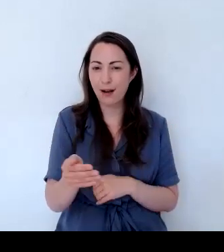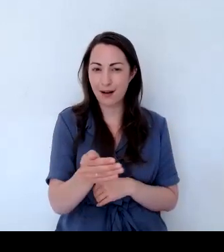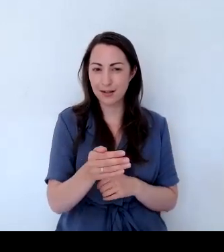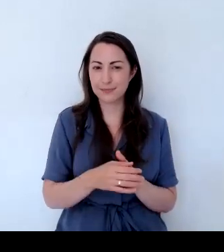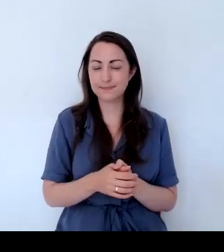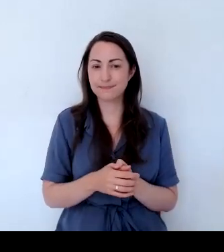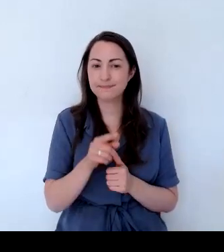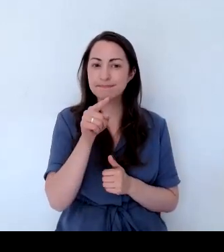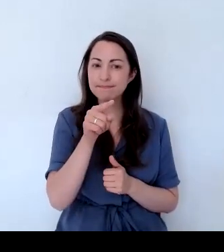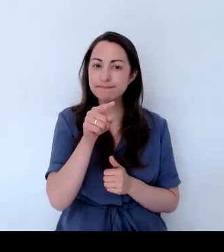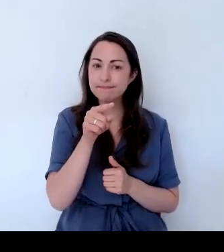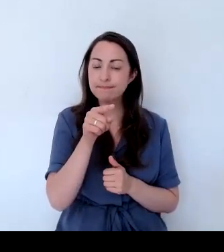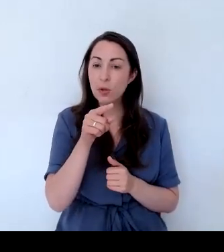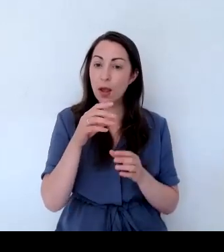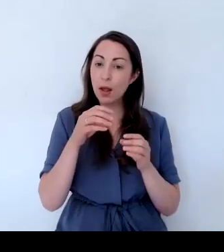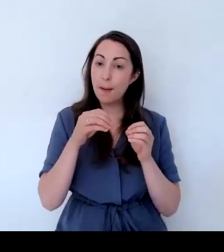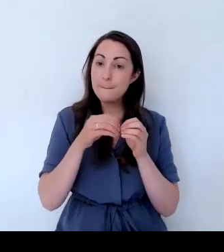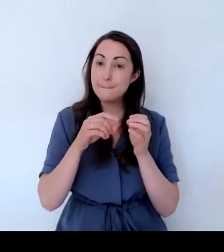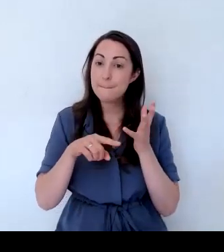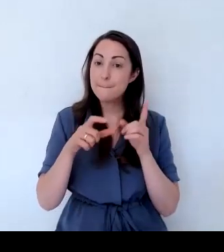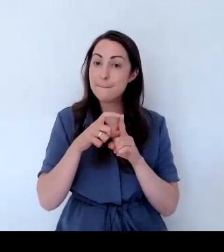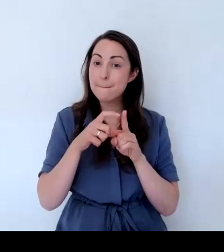Buddleia buzz again. This is the lavender.